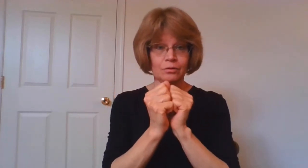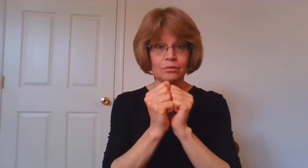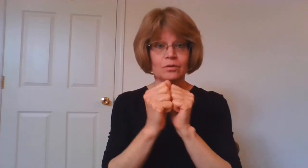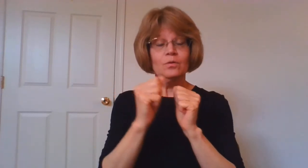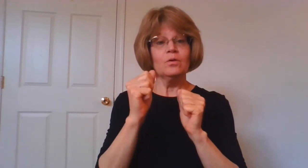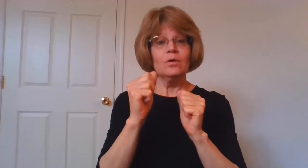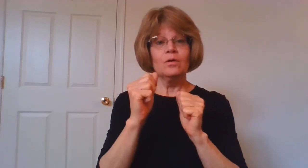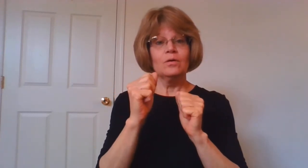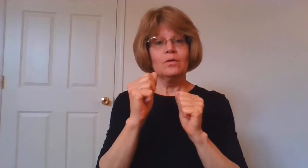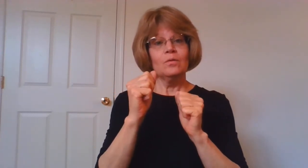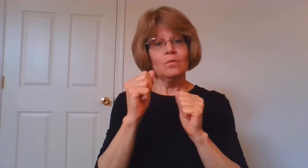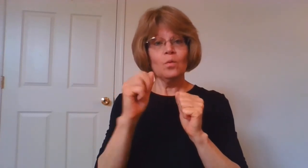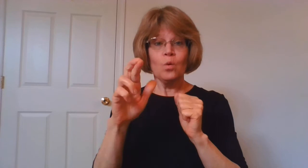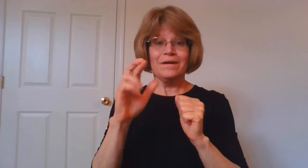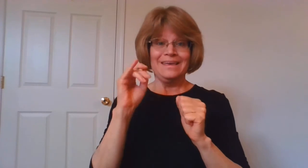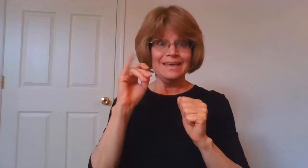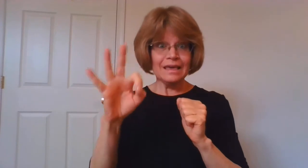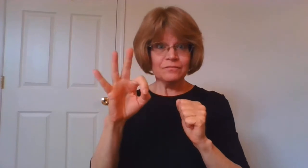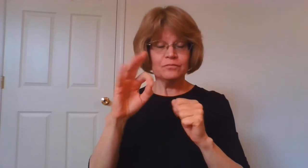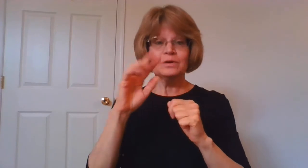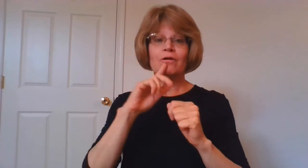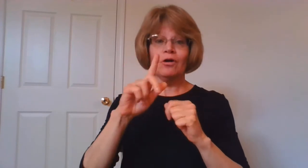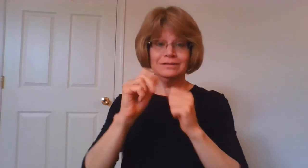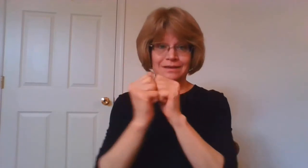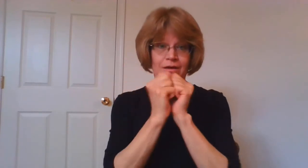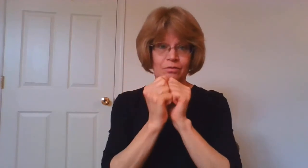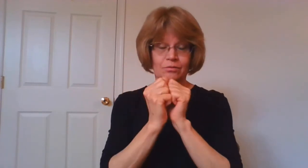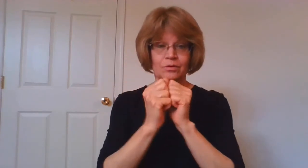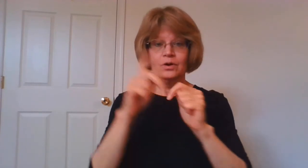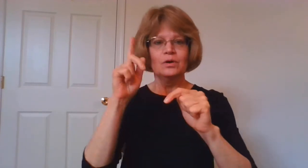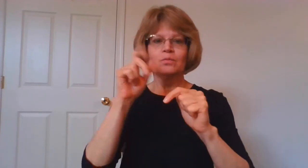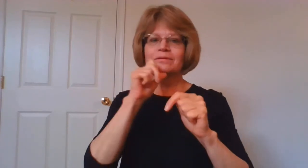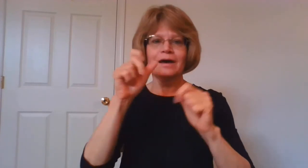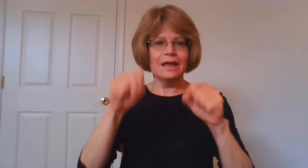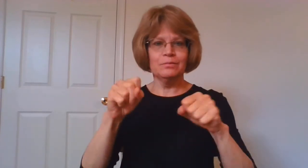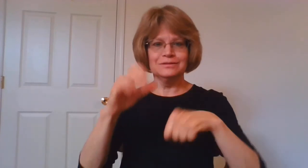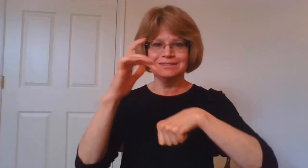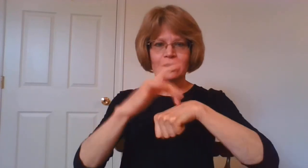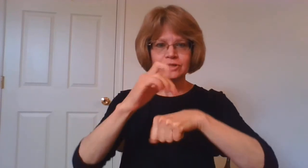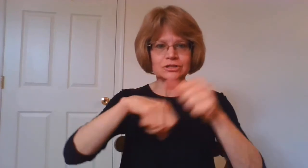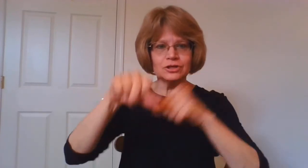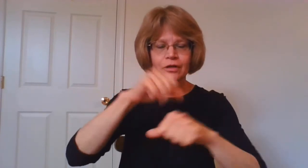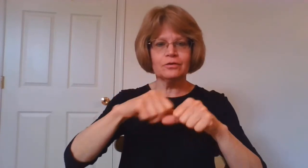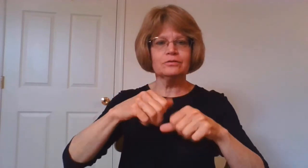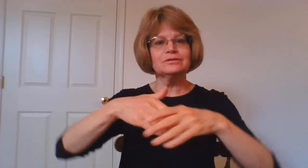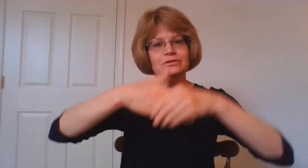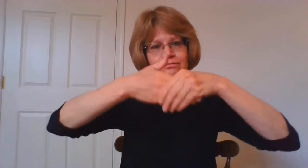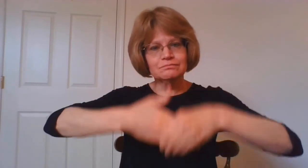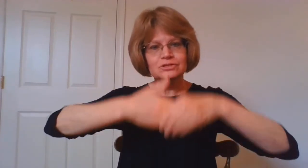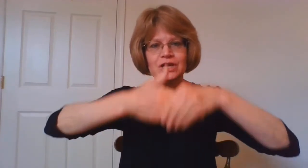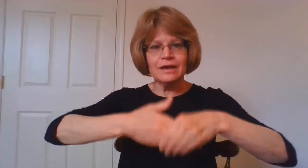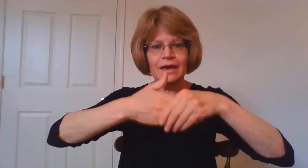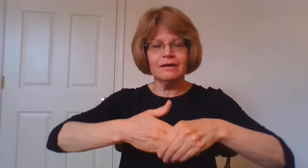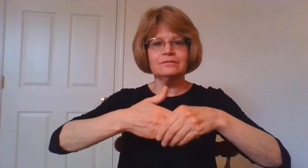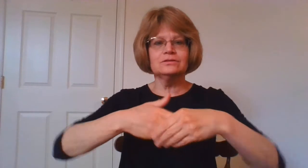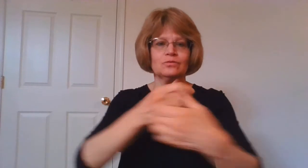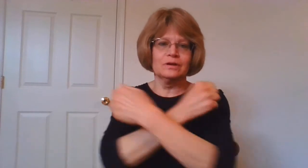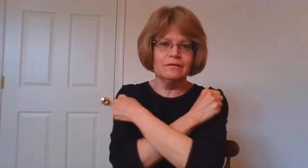or if we are together, we're not able to touch each other, to shake hands, or give